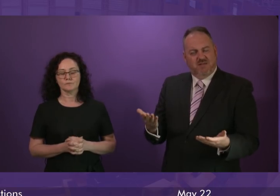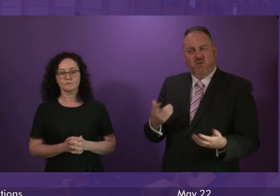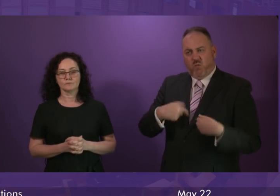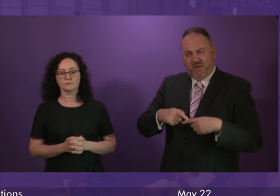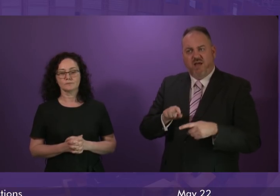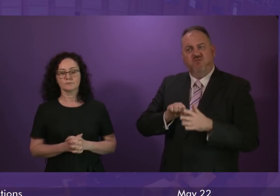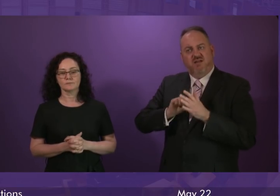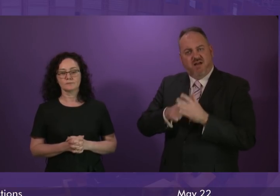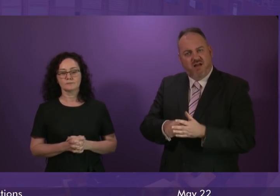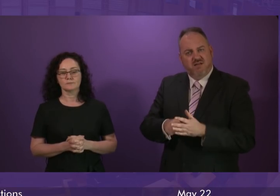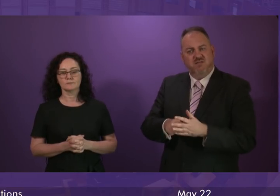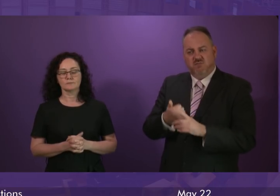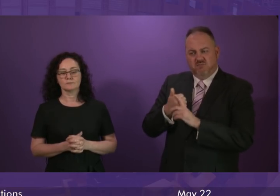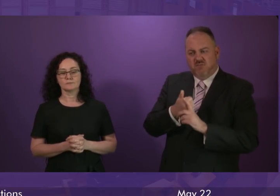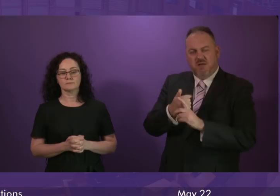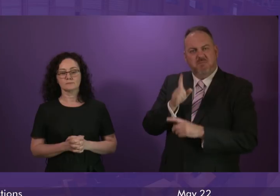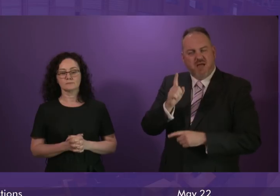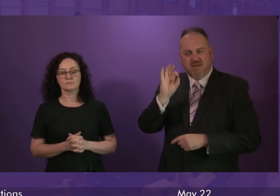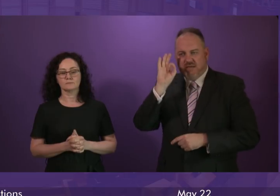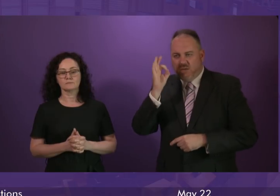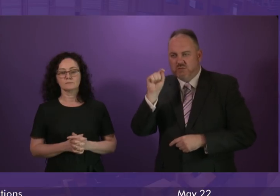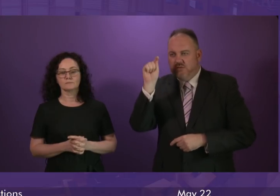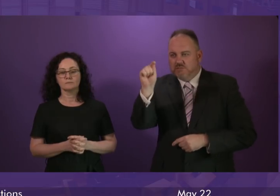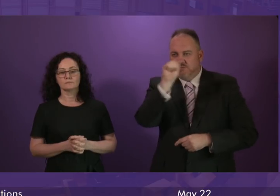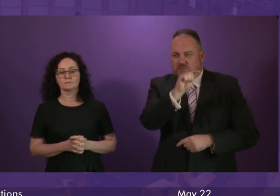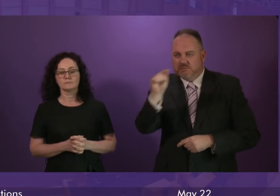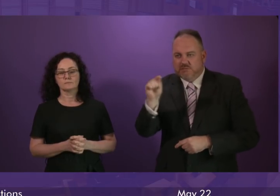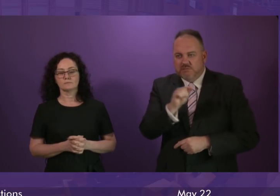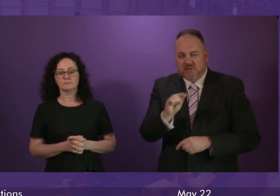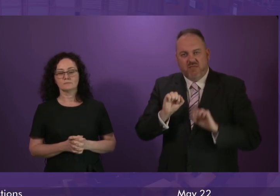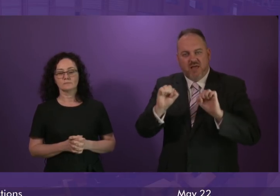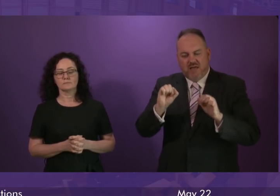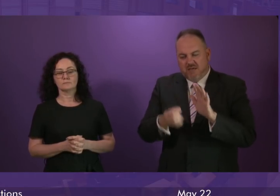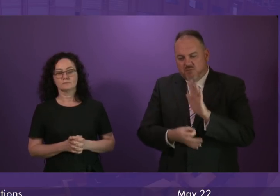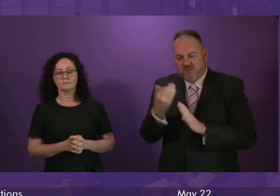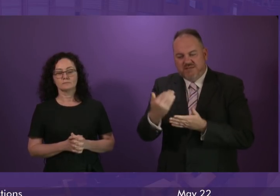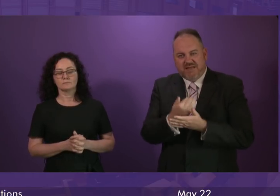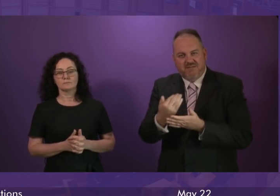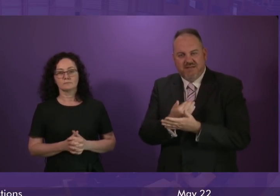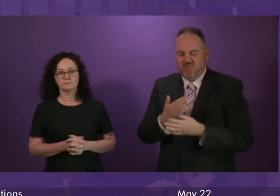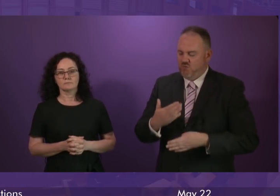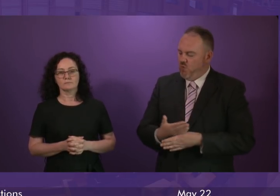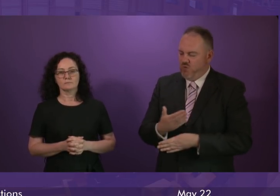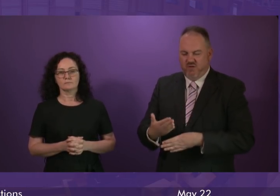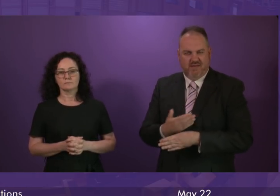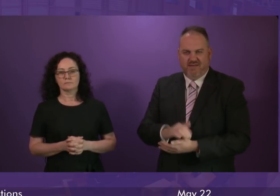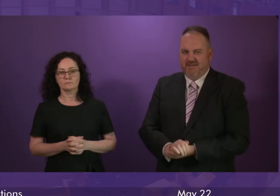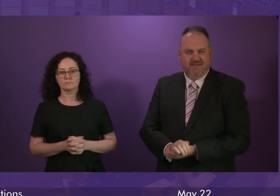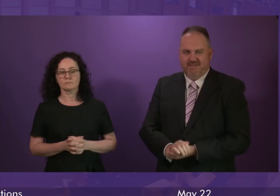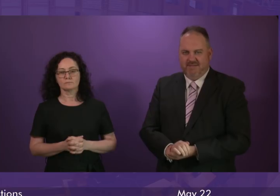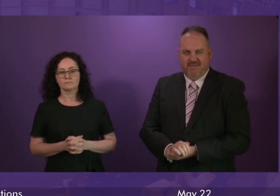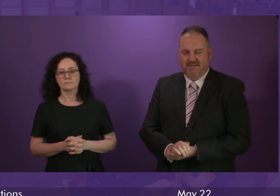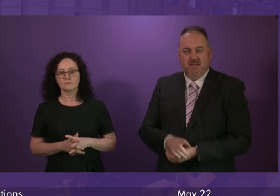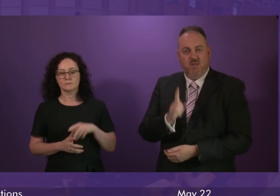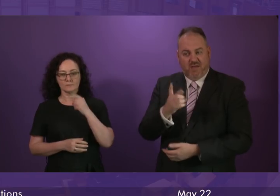best efforts, a fragmented council-by-council approach to safer streets simply isn't working. Given obvious concerns